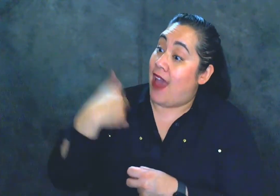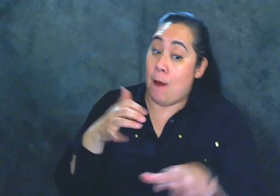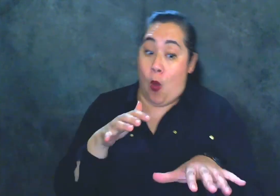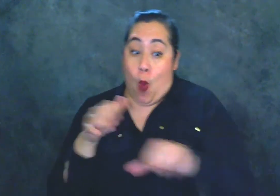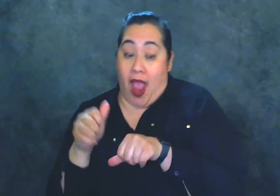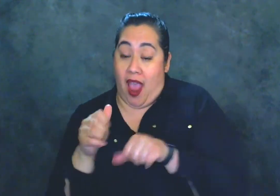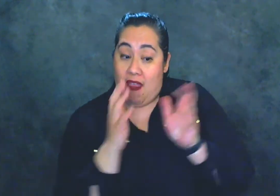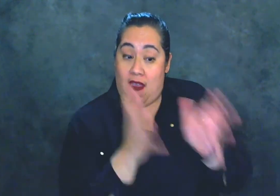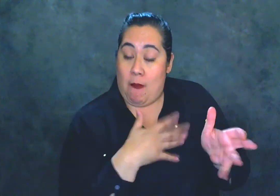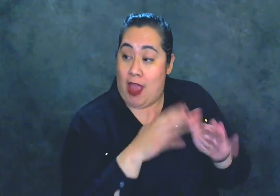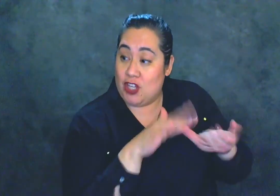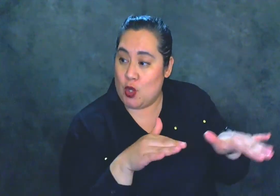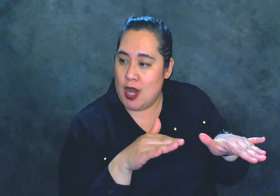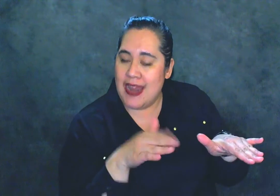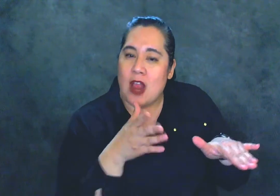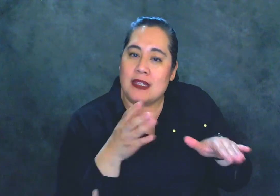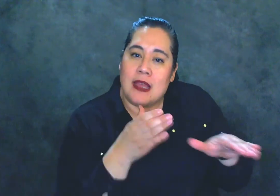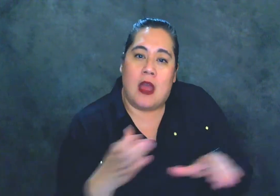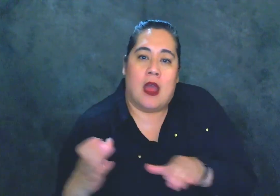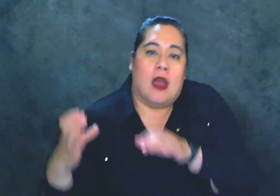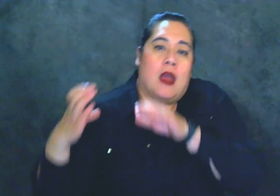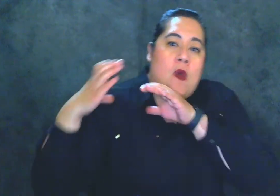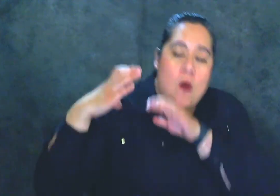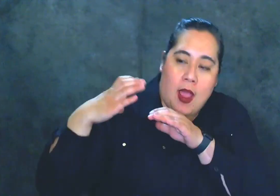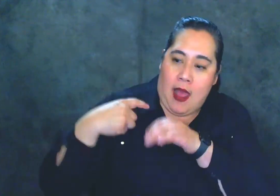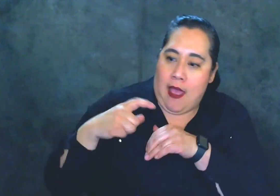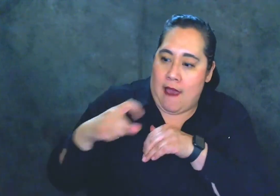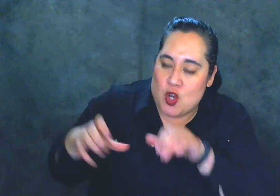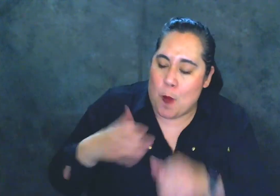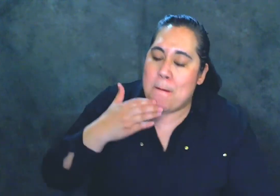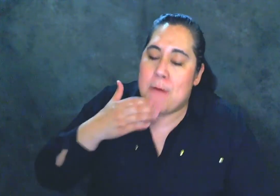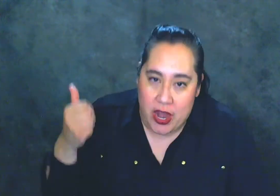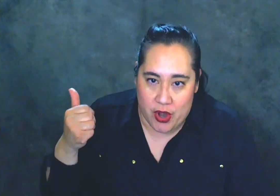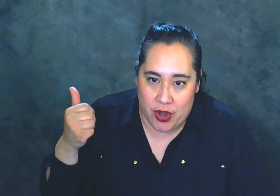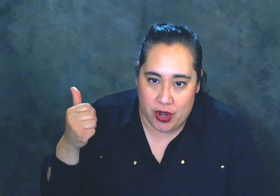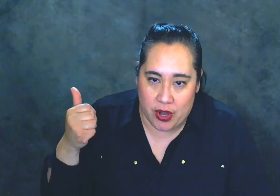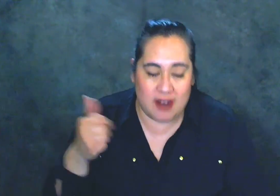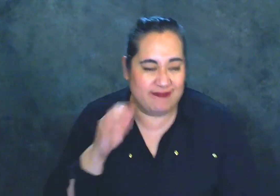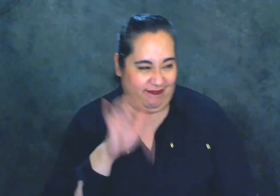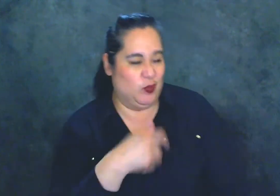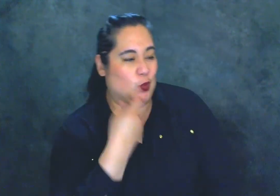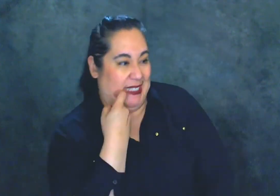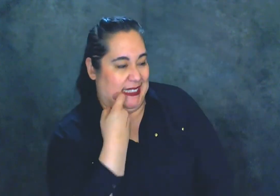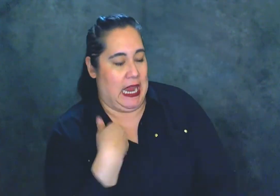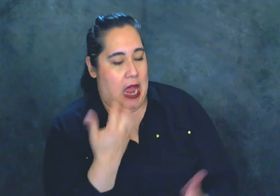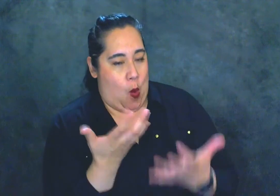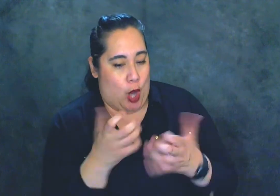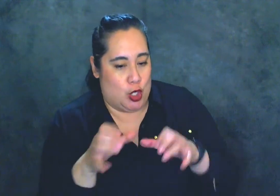there's an extra weight that I have to do even better. Just recently, I wanted to do an extra